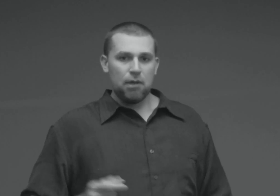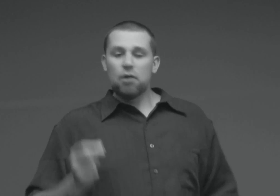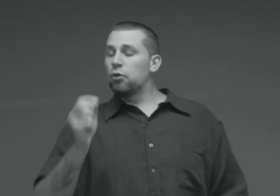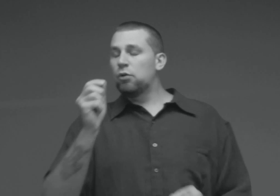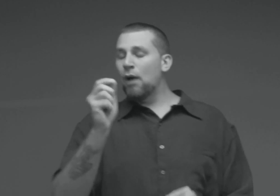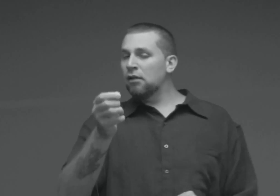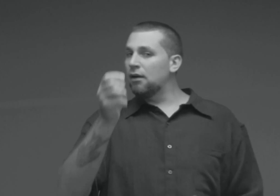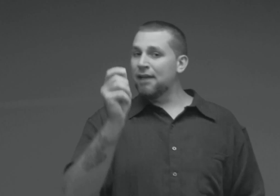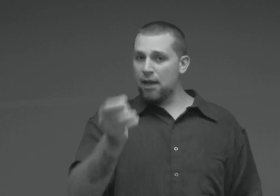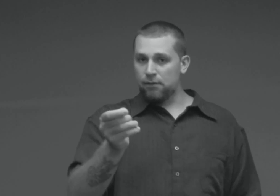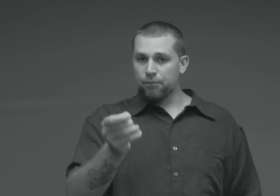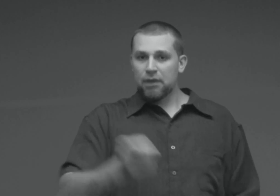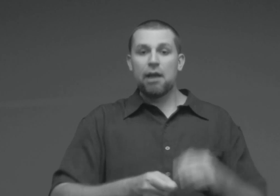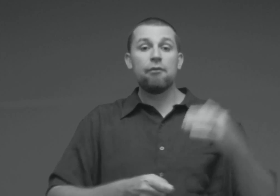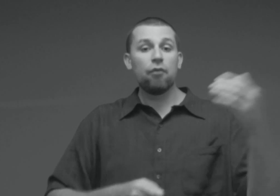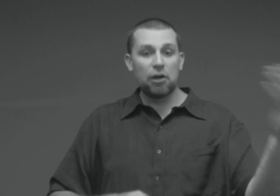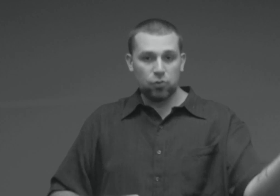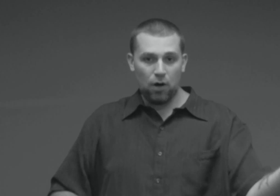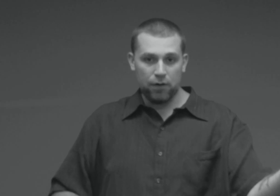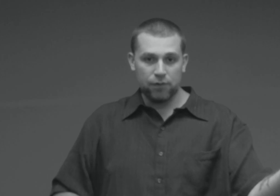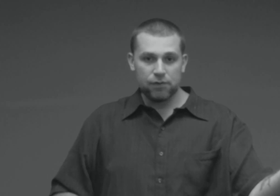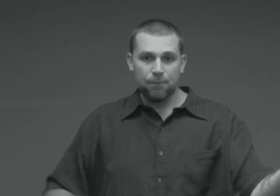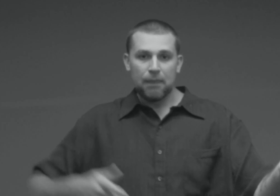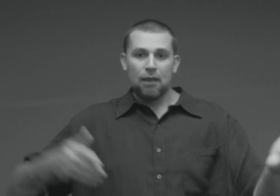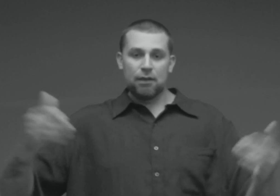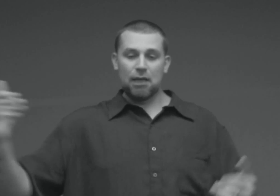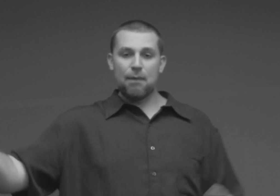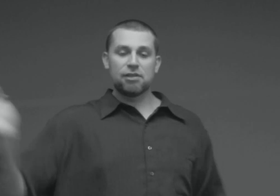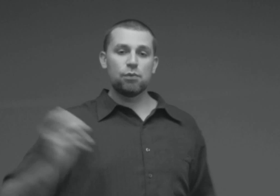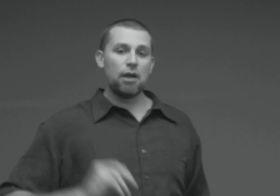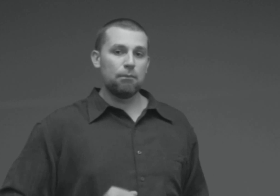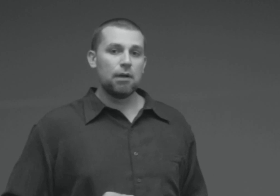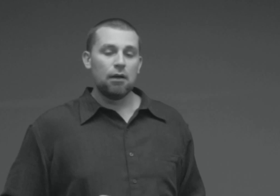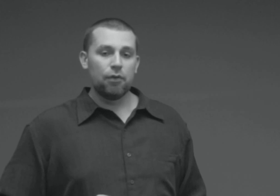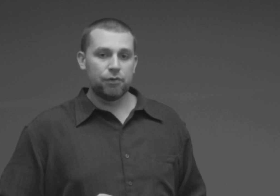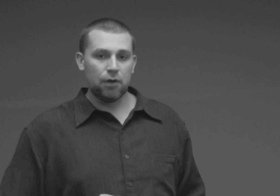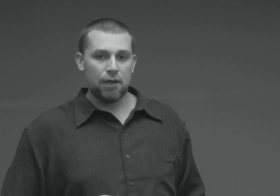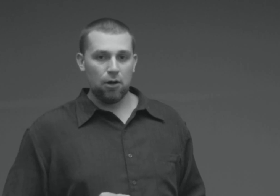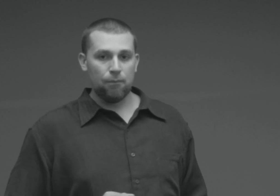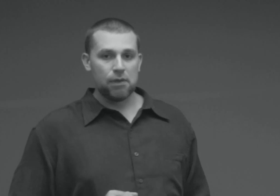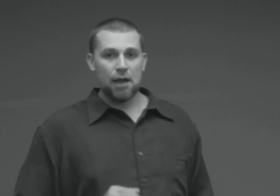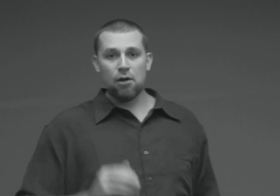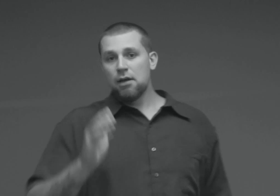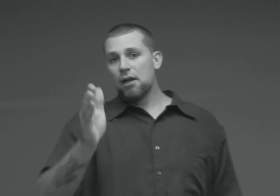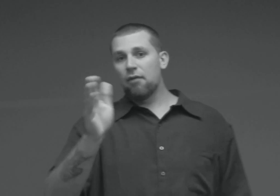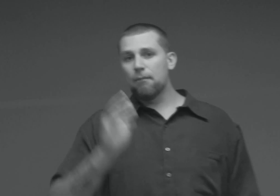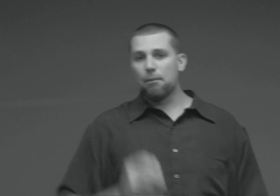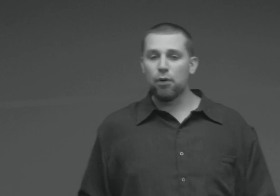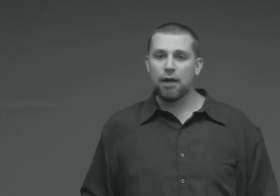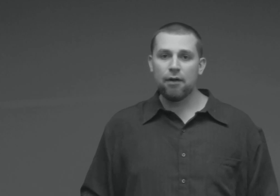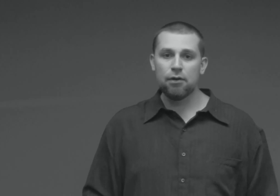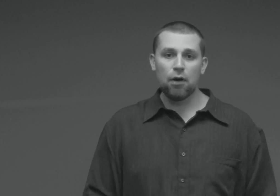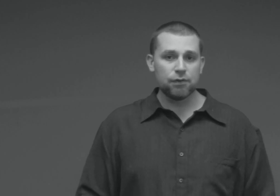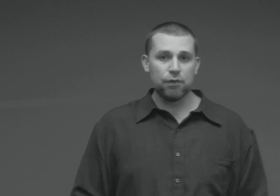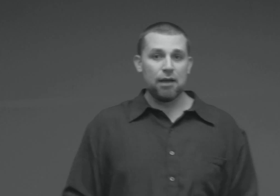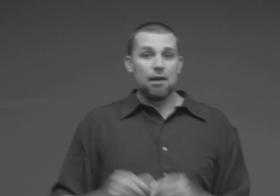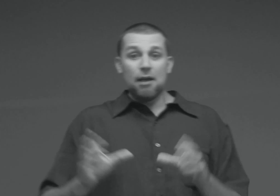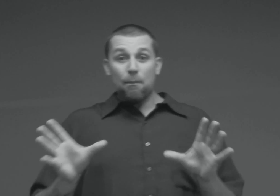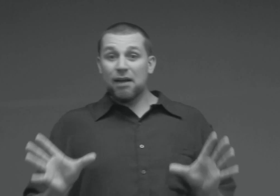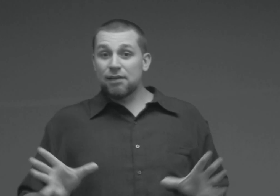to dwell again in fresh waters that they may swim the journey home. Now, if I may point out here also that many